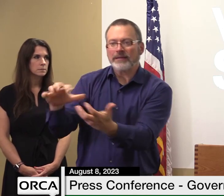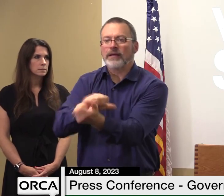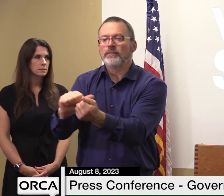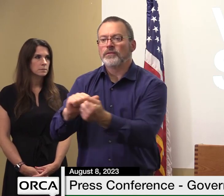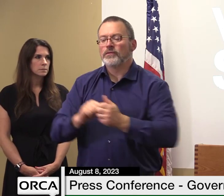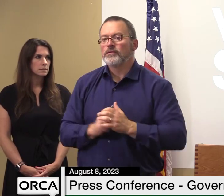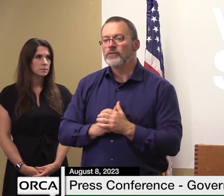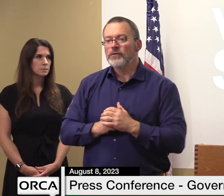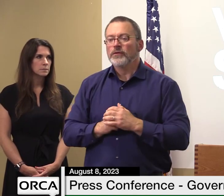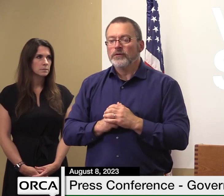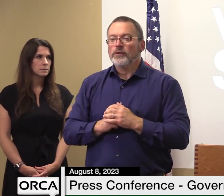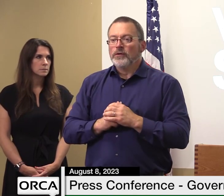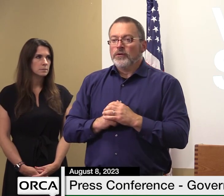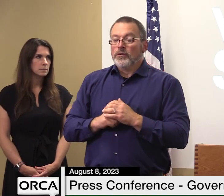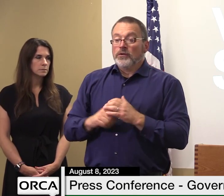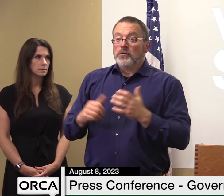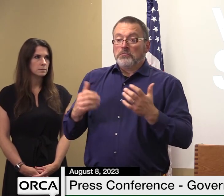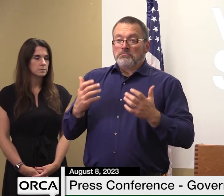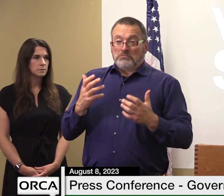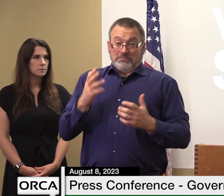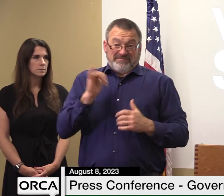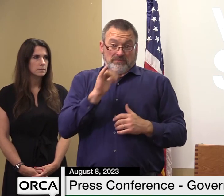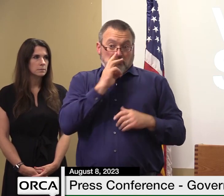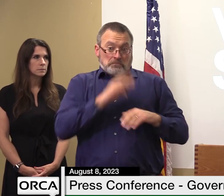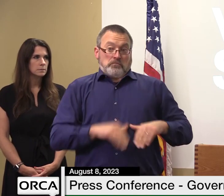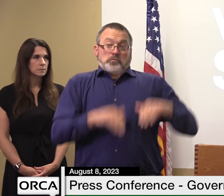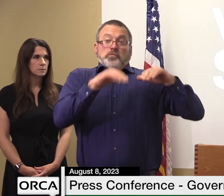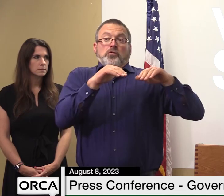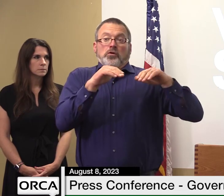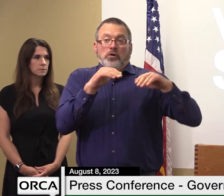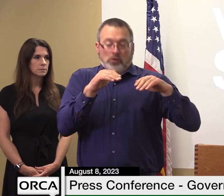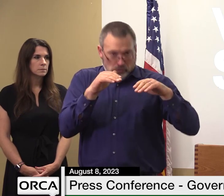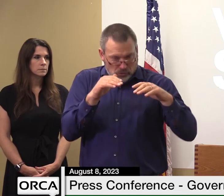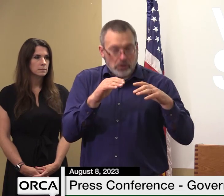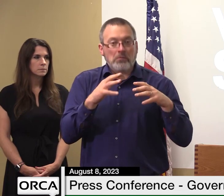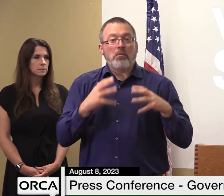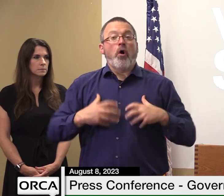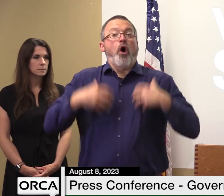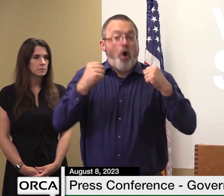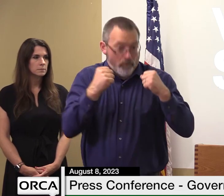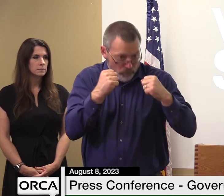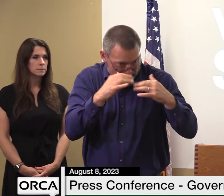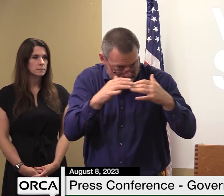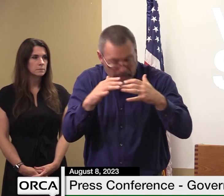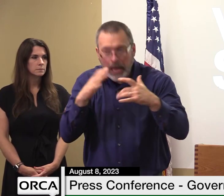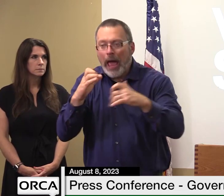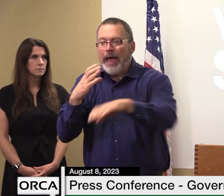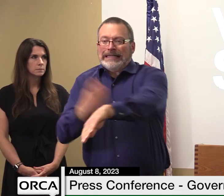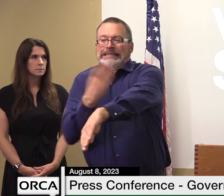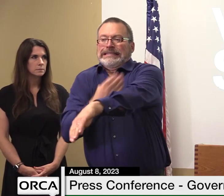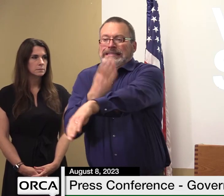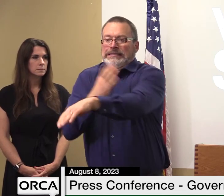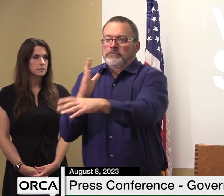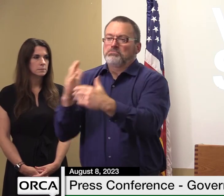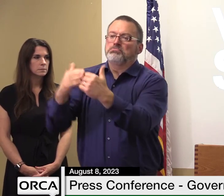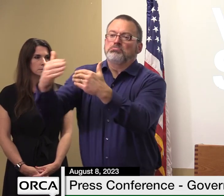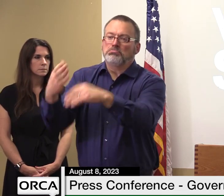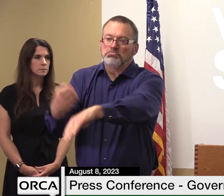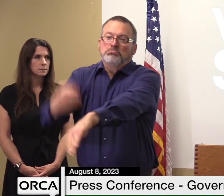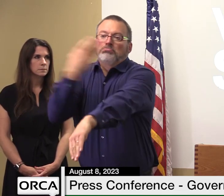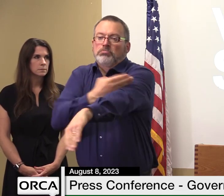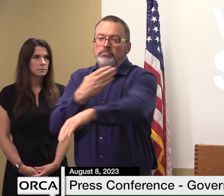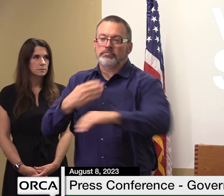efforts and the community revitalization work we'd already begun using historic federal ARPA funds